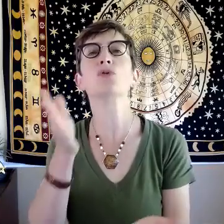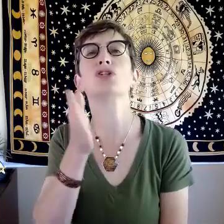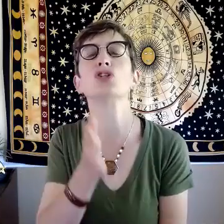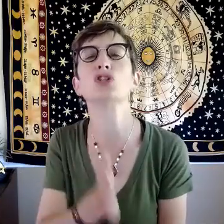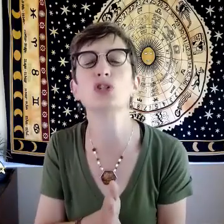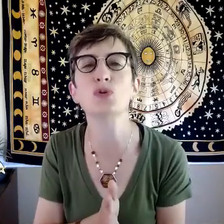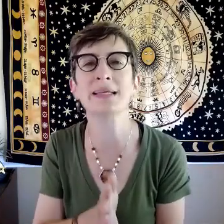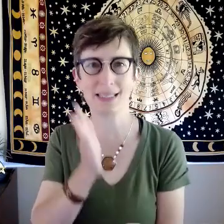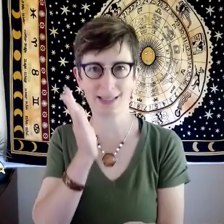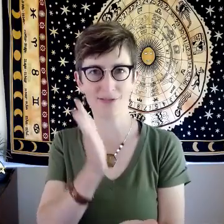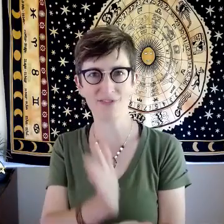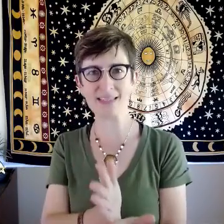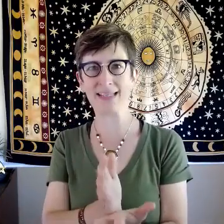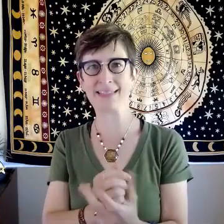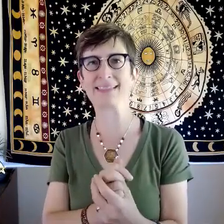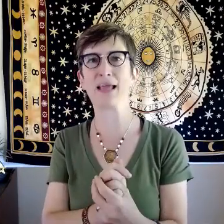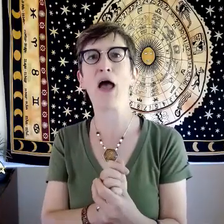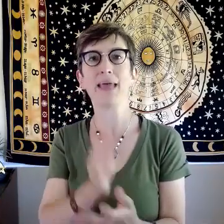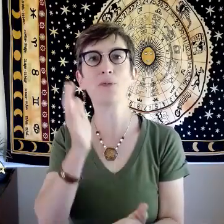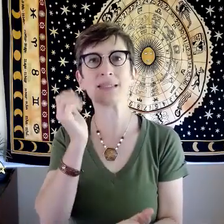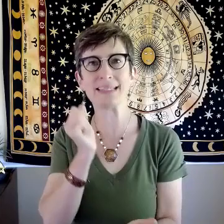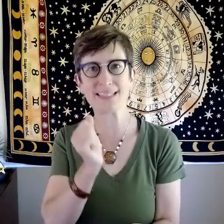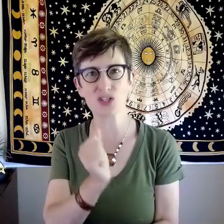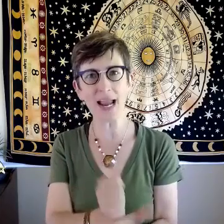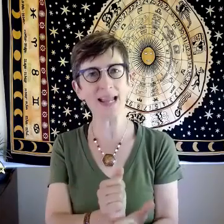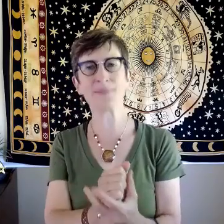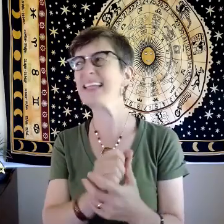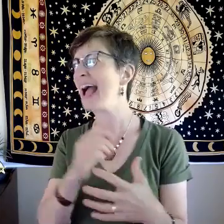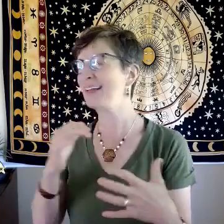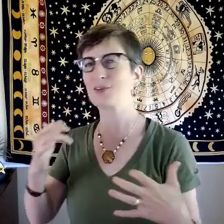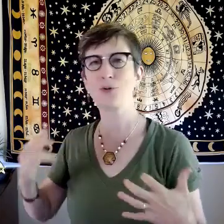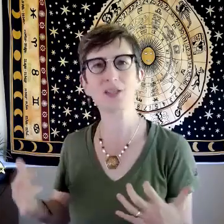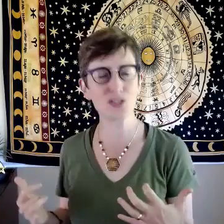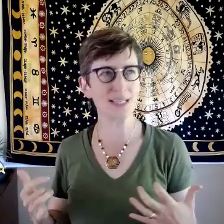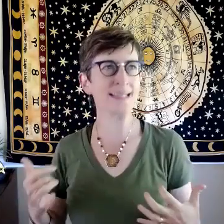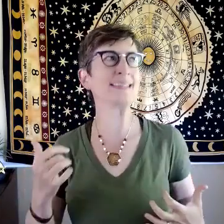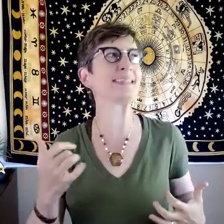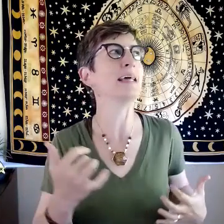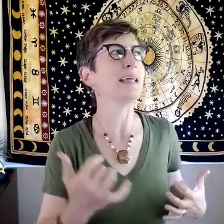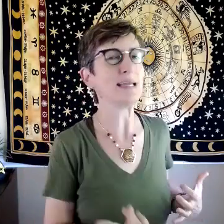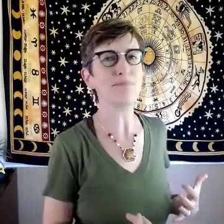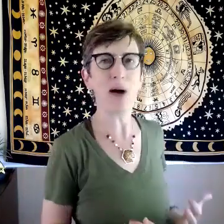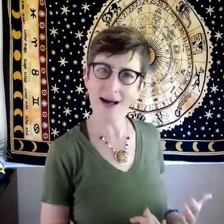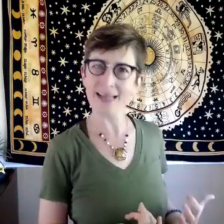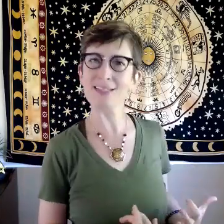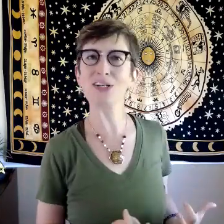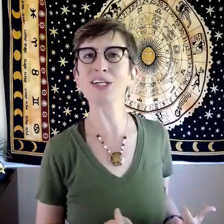was a student of physics that was his jam he asked questions he pondered